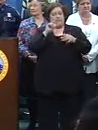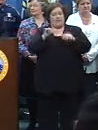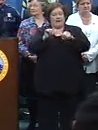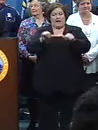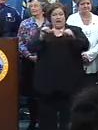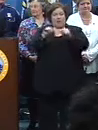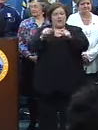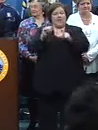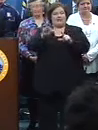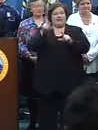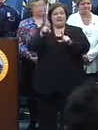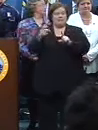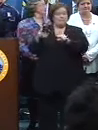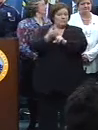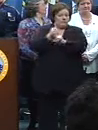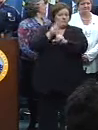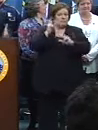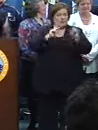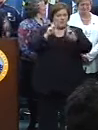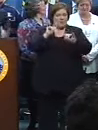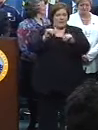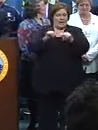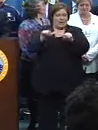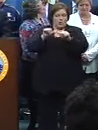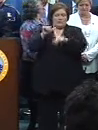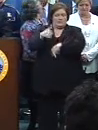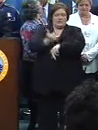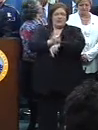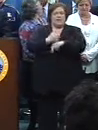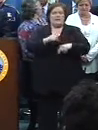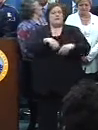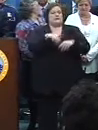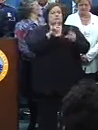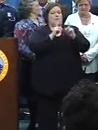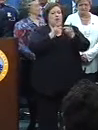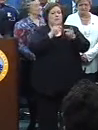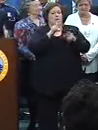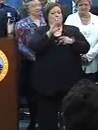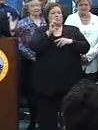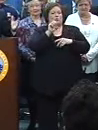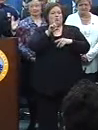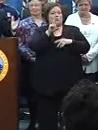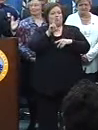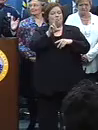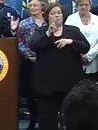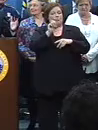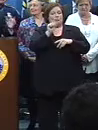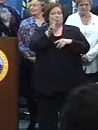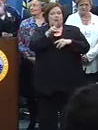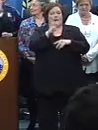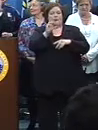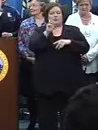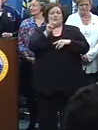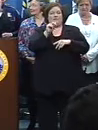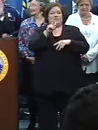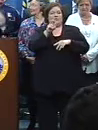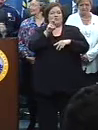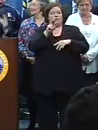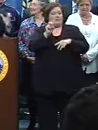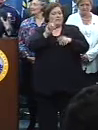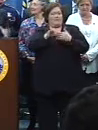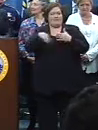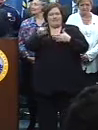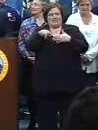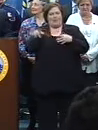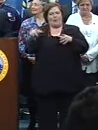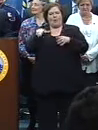worked spectacularly well this year. So I thank you for that. The Department of Bureau of Revenue, you know, all these folks out there are not out there just on their own.